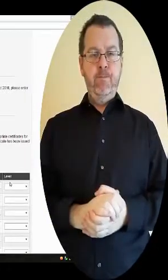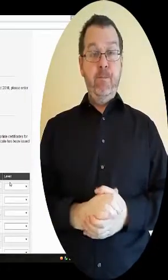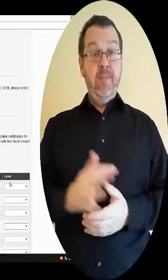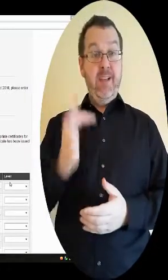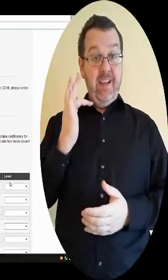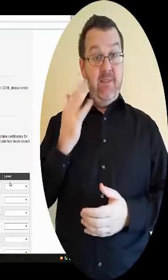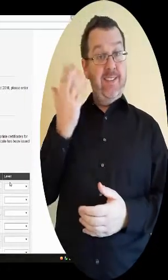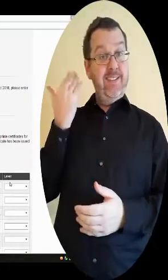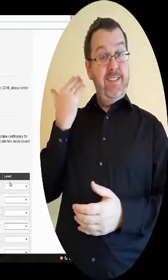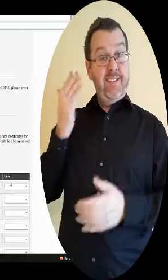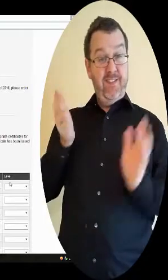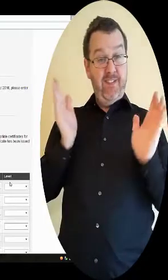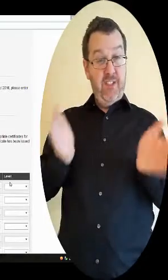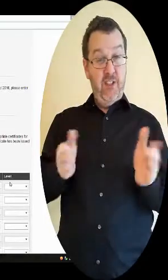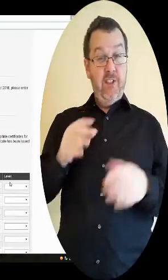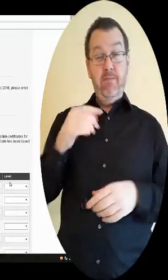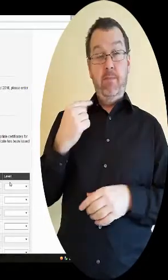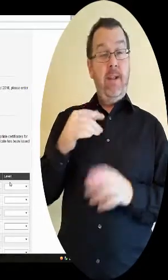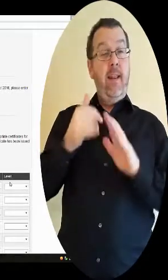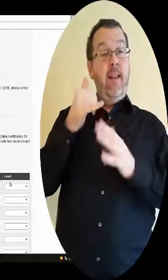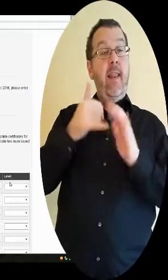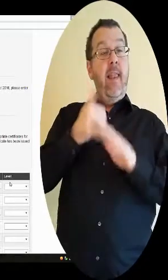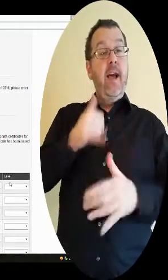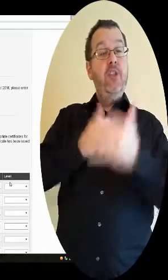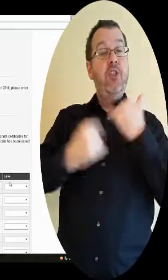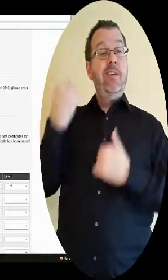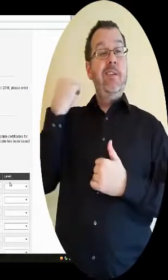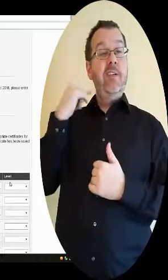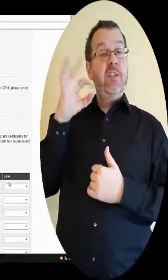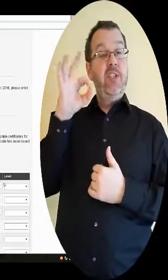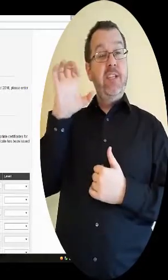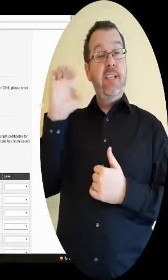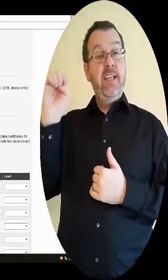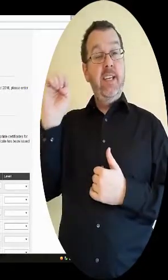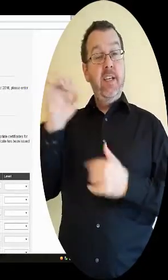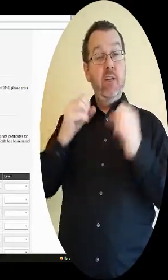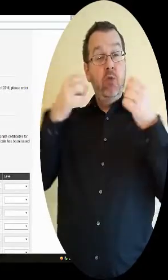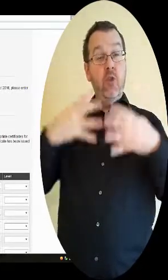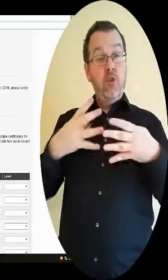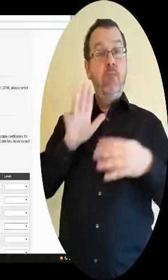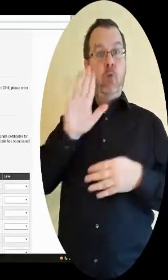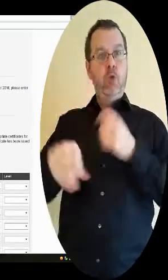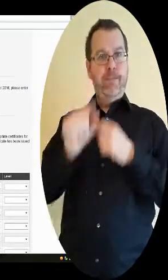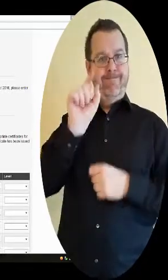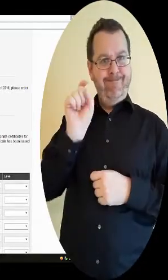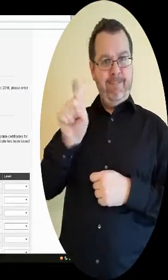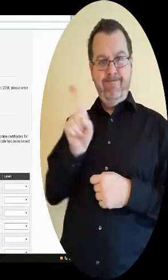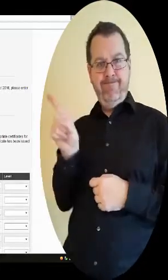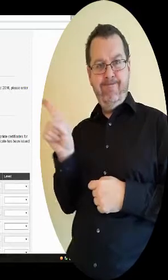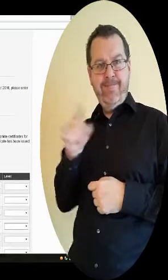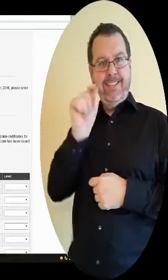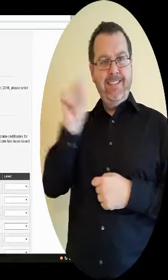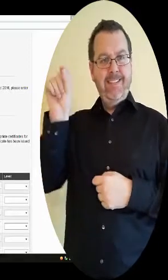If you are presenting previous year's GCE exams, you must tick the box provided.